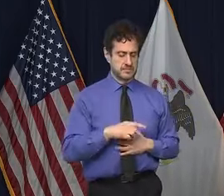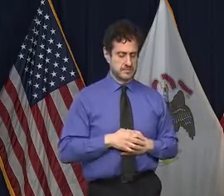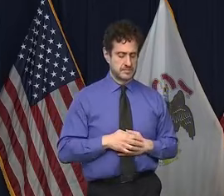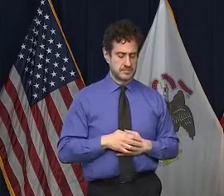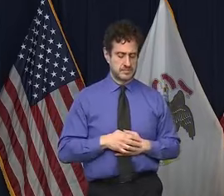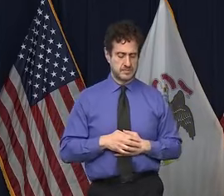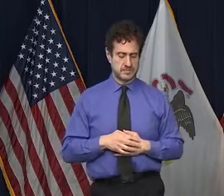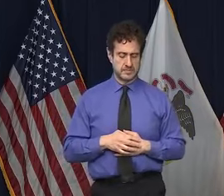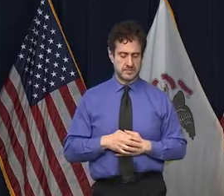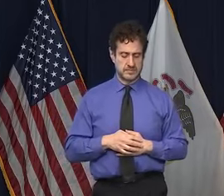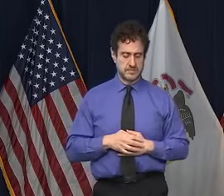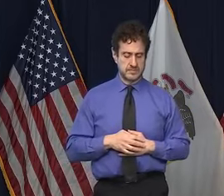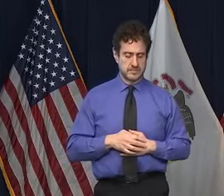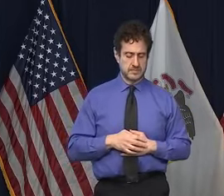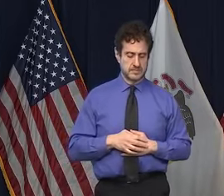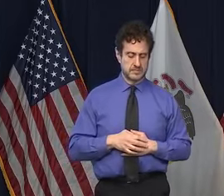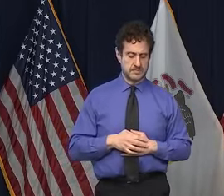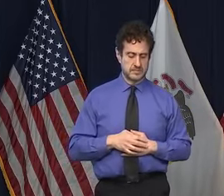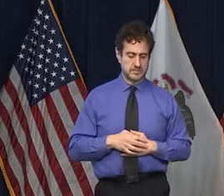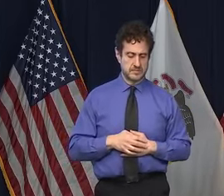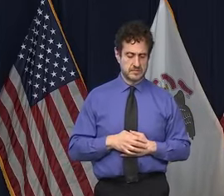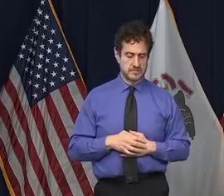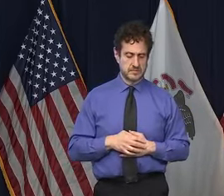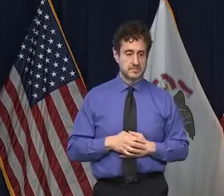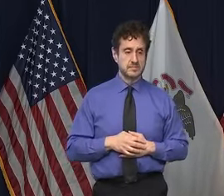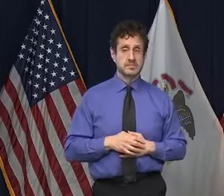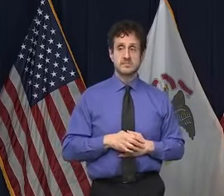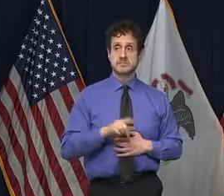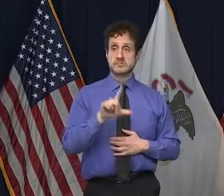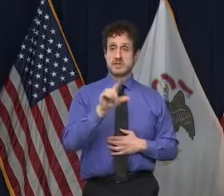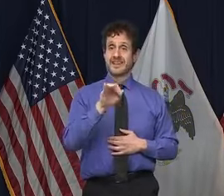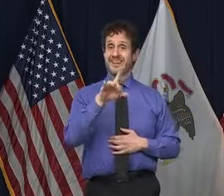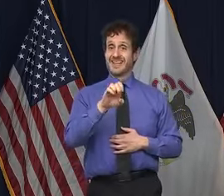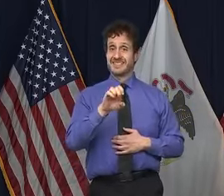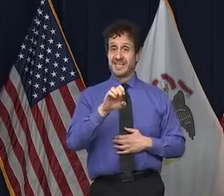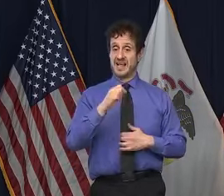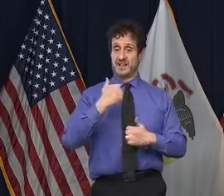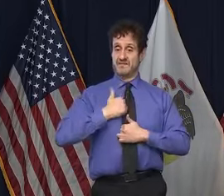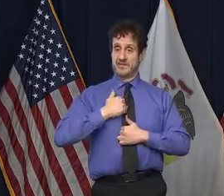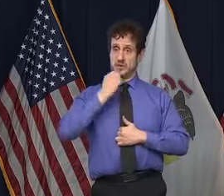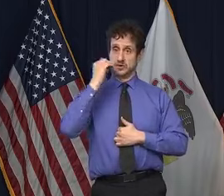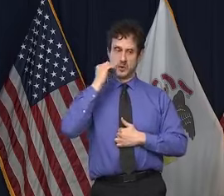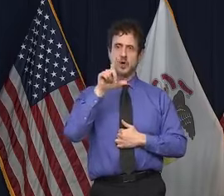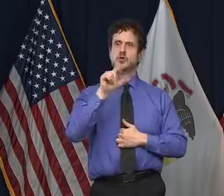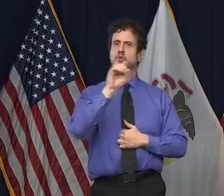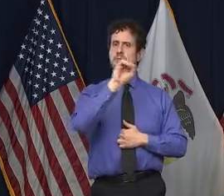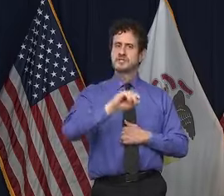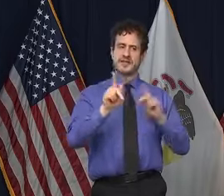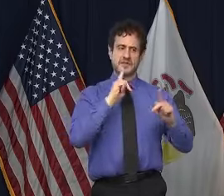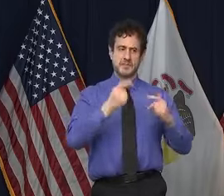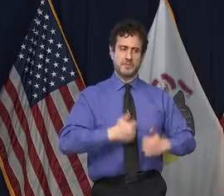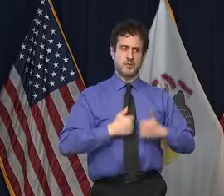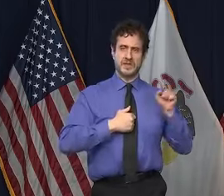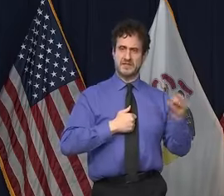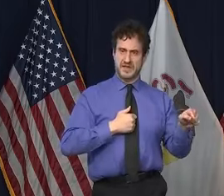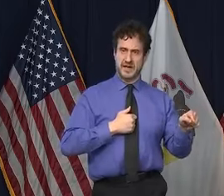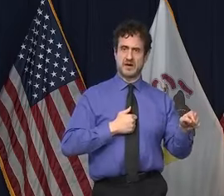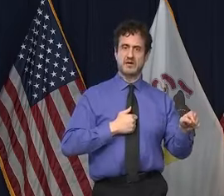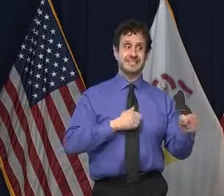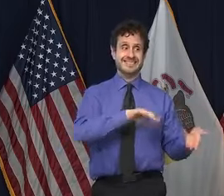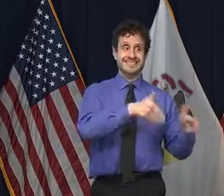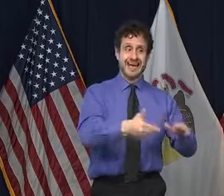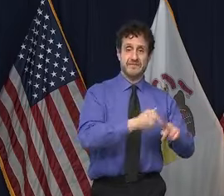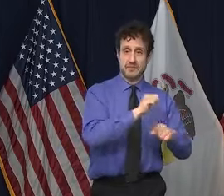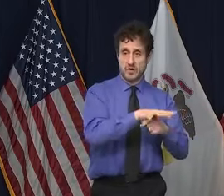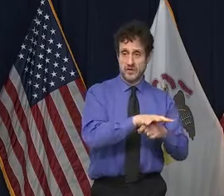Facts. After 20% of the residents at the LaSalle Veterans Home were killed by COVID-19, which followed 12 Quincy Veterans Home residents